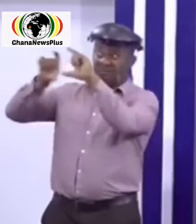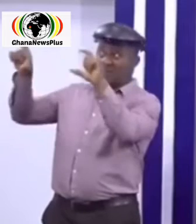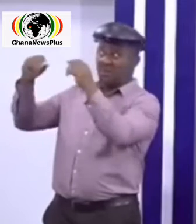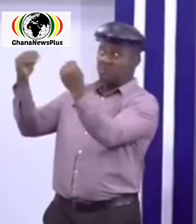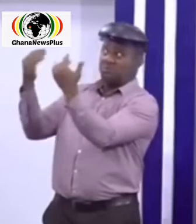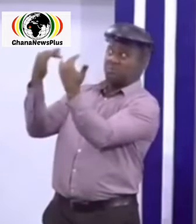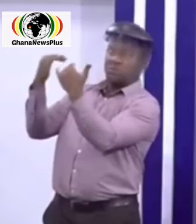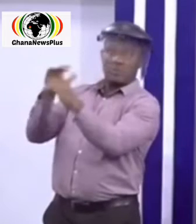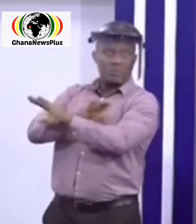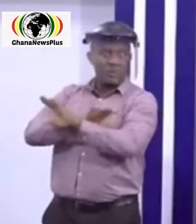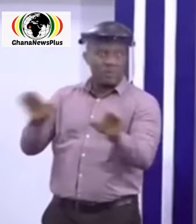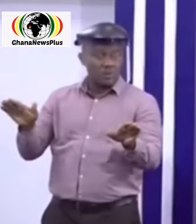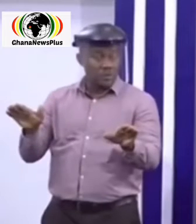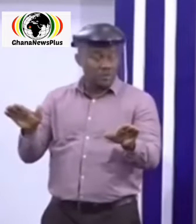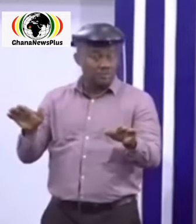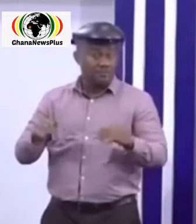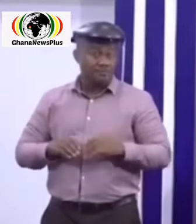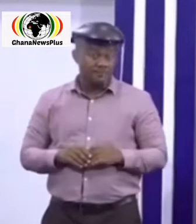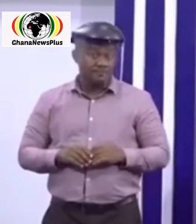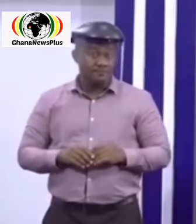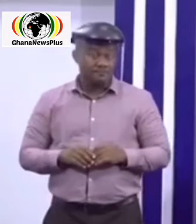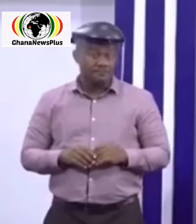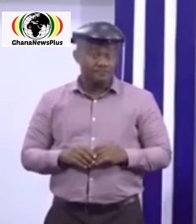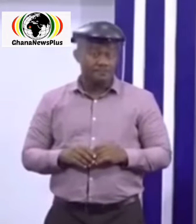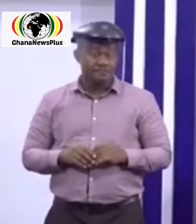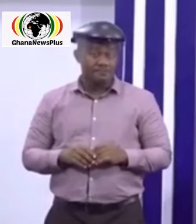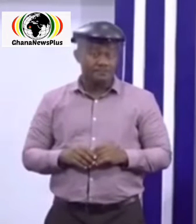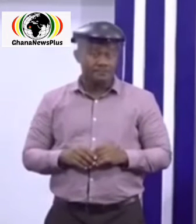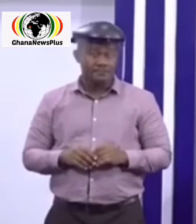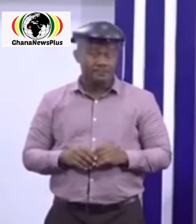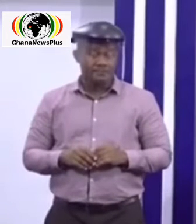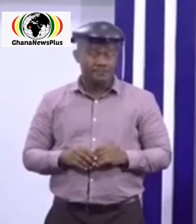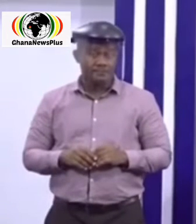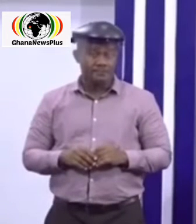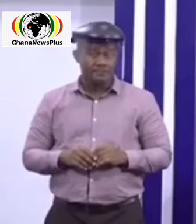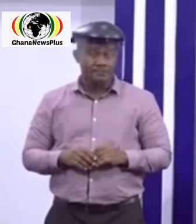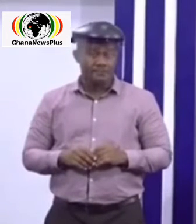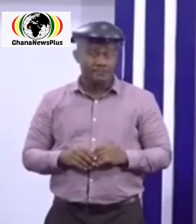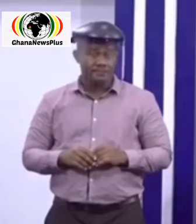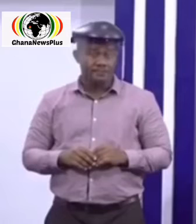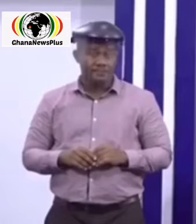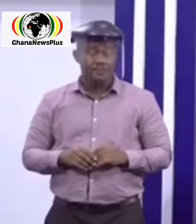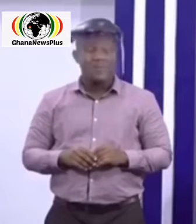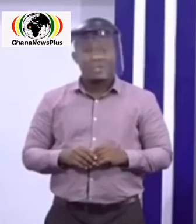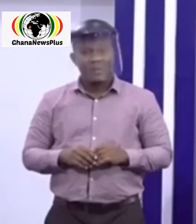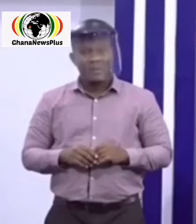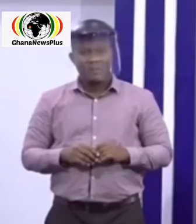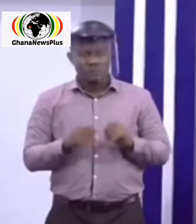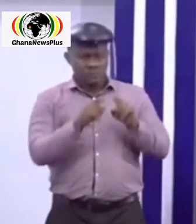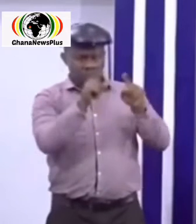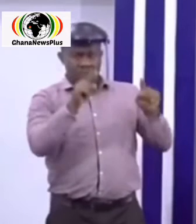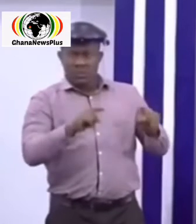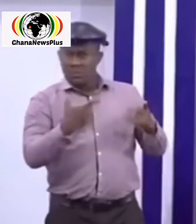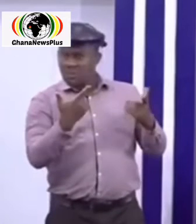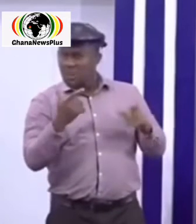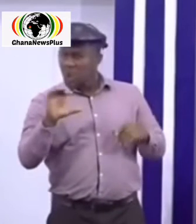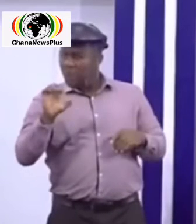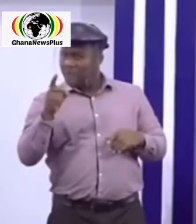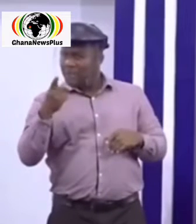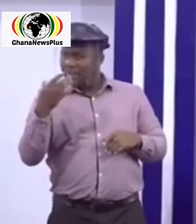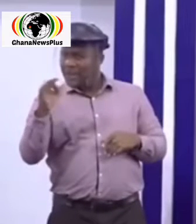display approved health promotion materials on could be 19